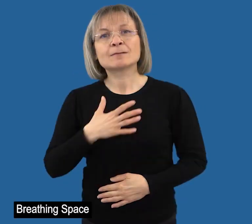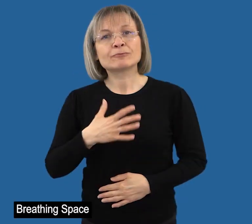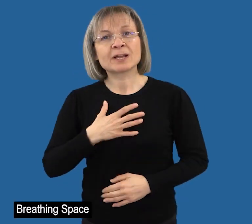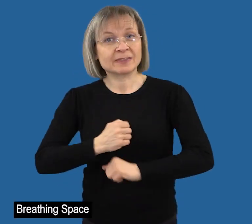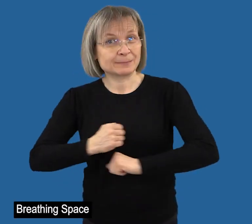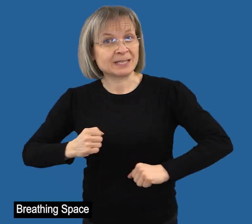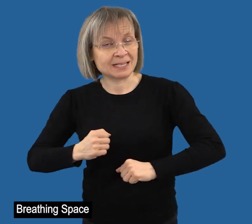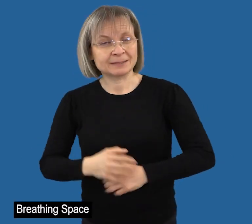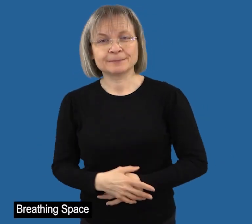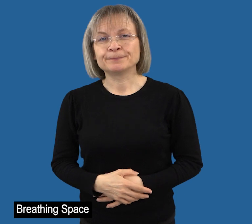Breathing Space